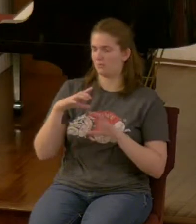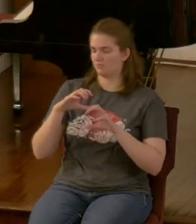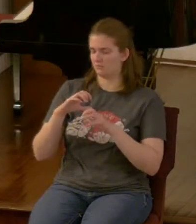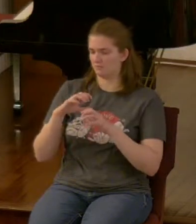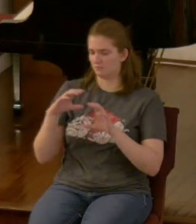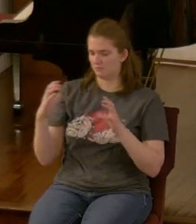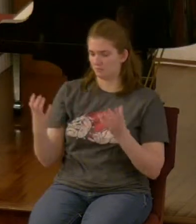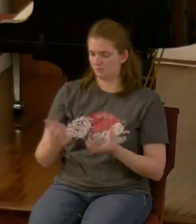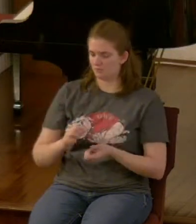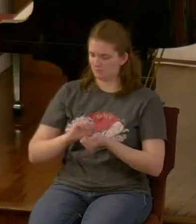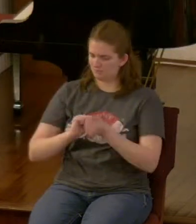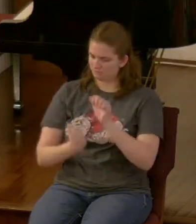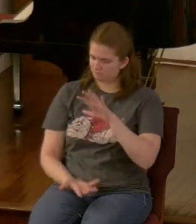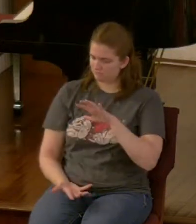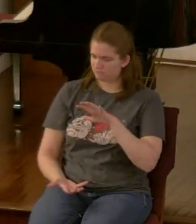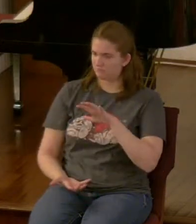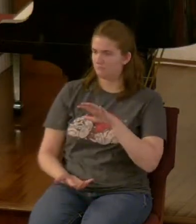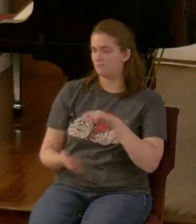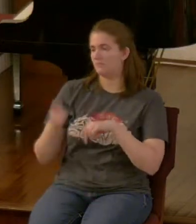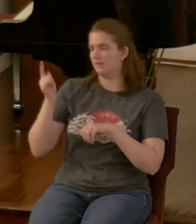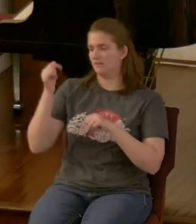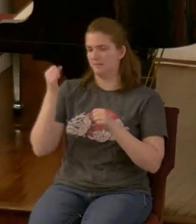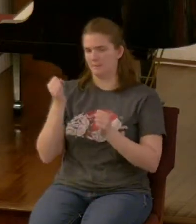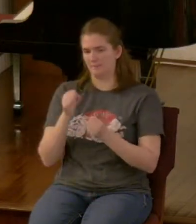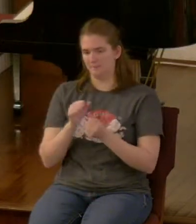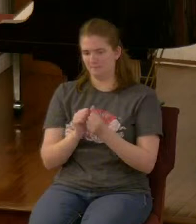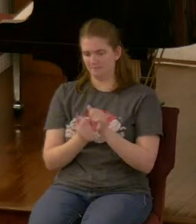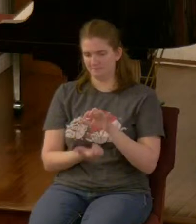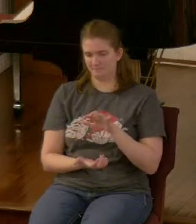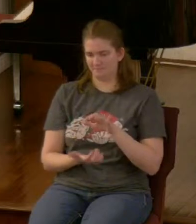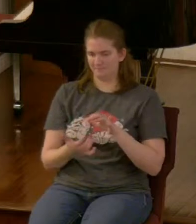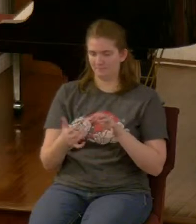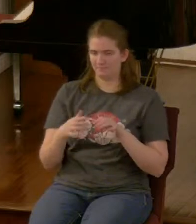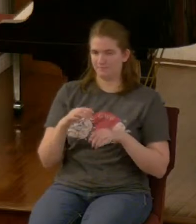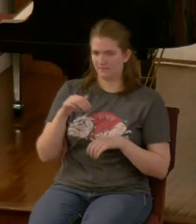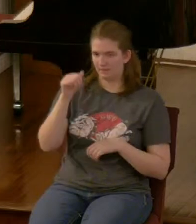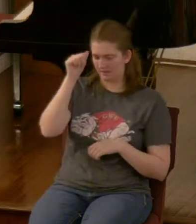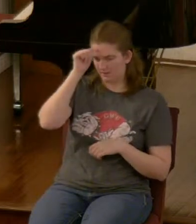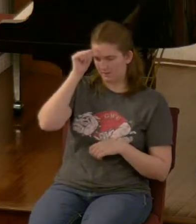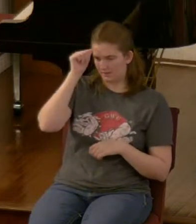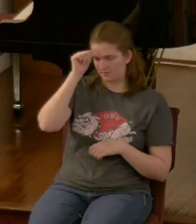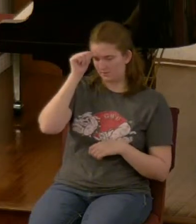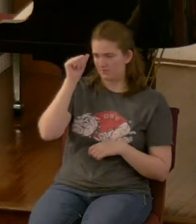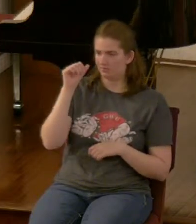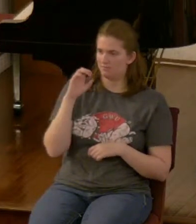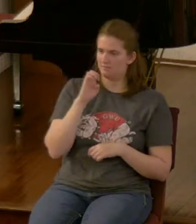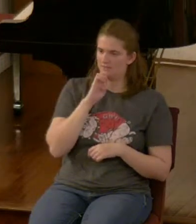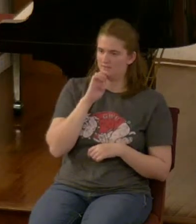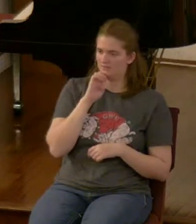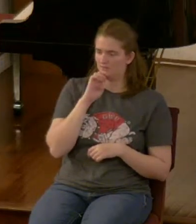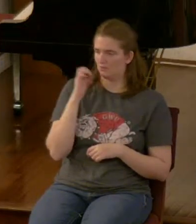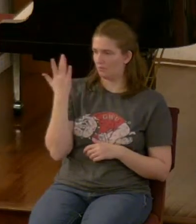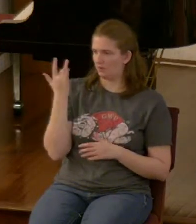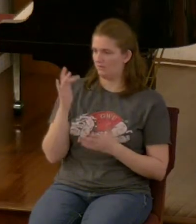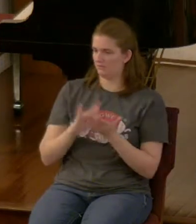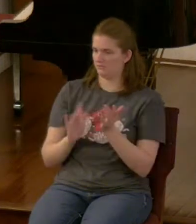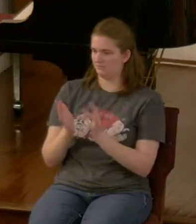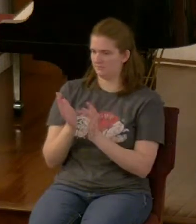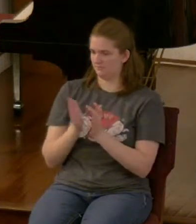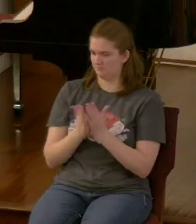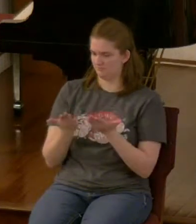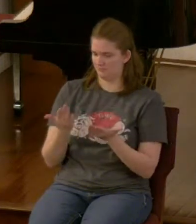created Adam and Eve because it says so in the Bible I believe Jesus came